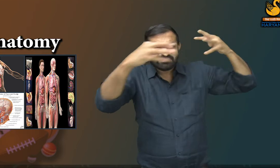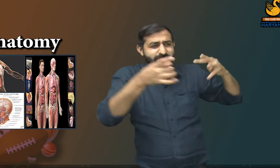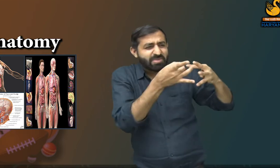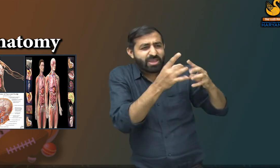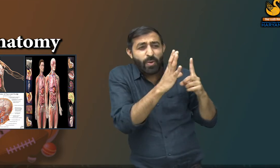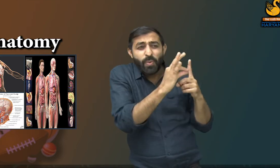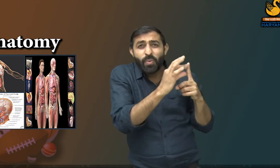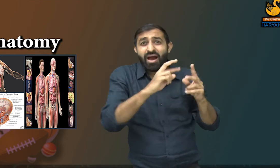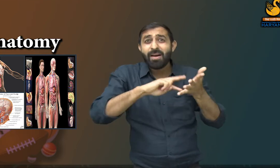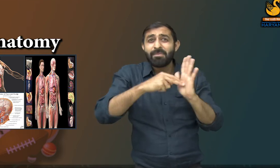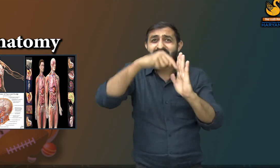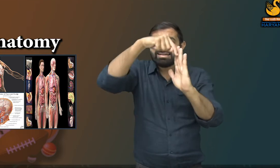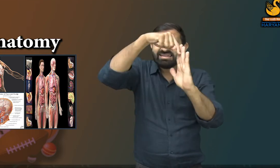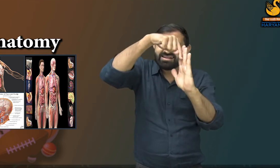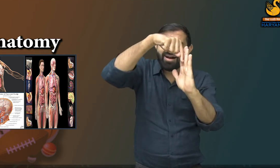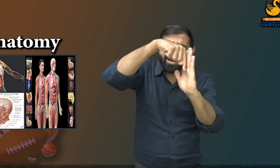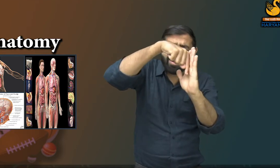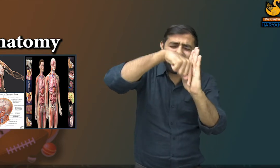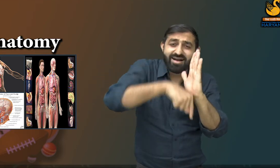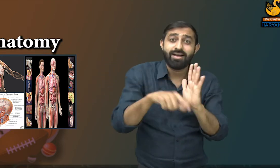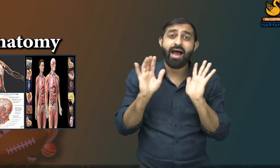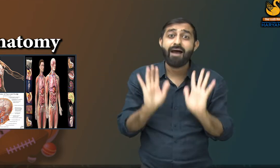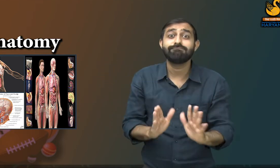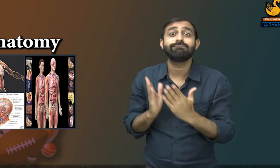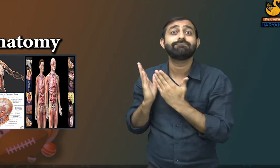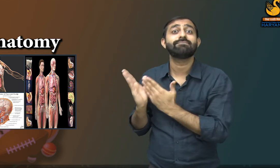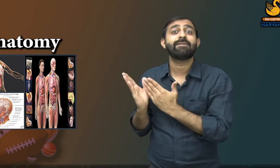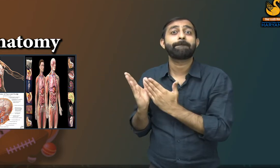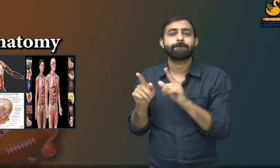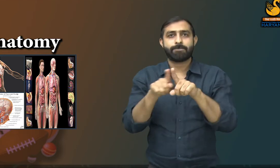So it is the scientific study of the body structures of living things.